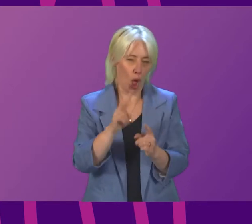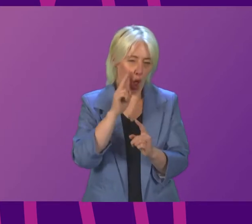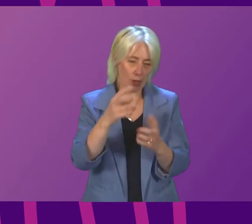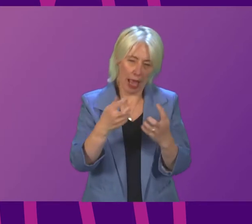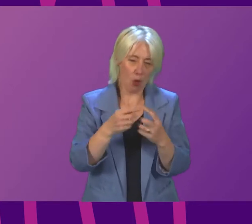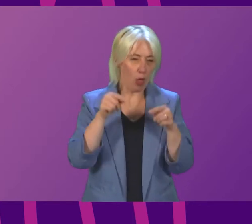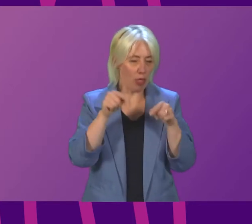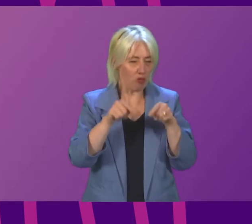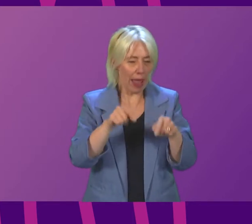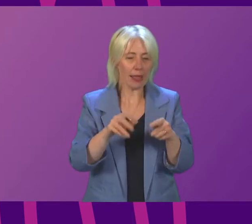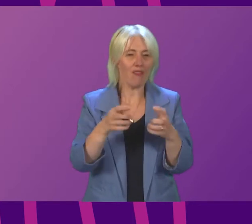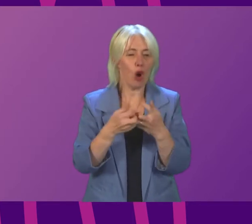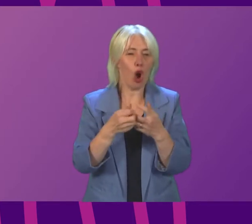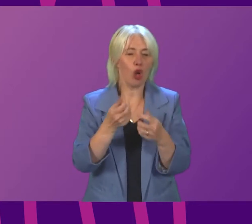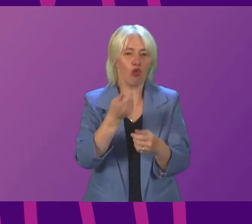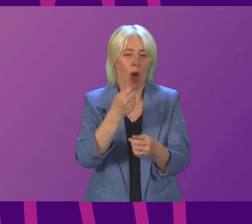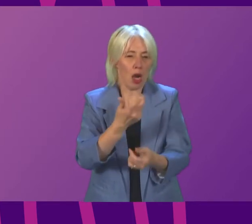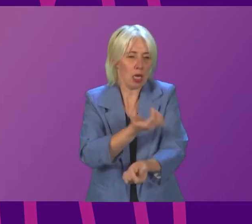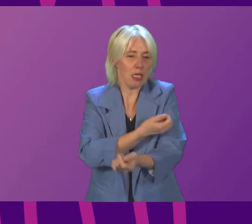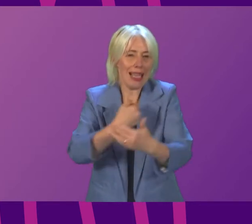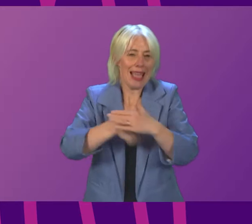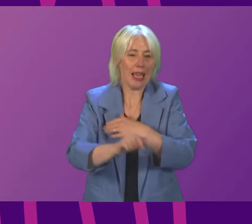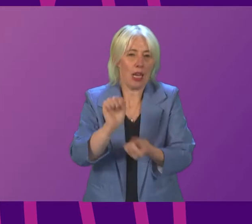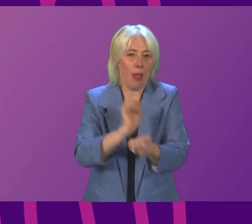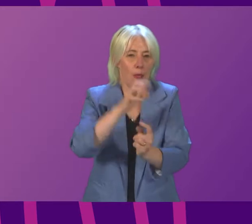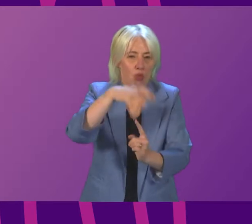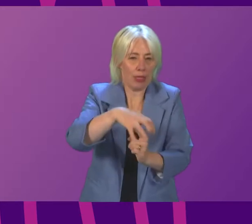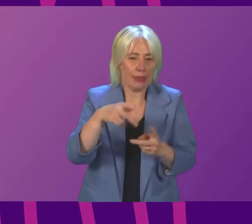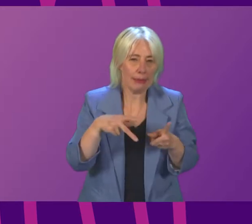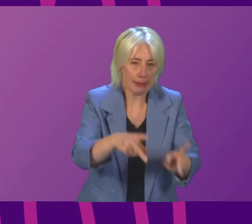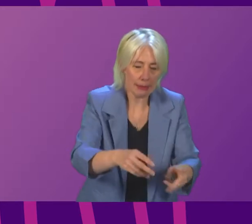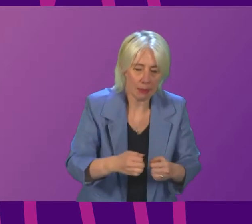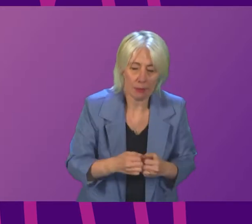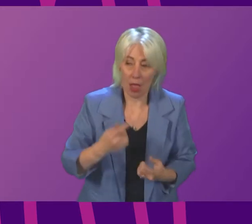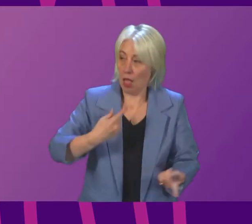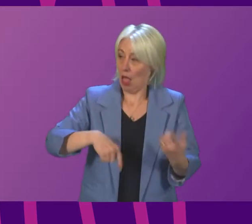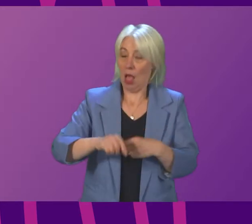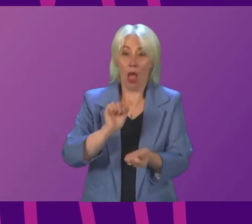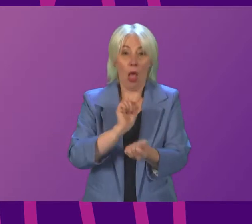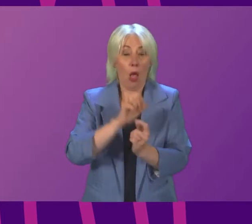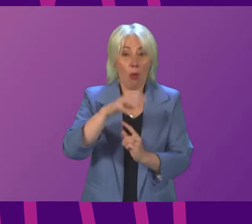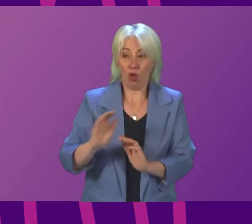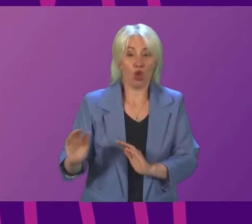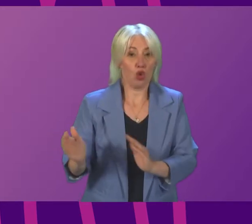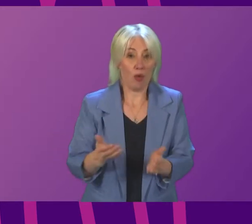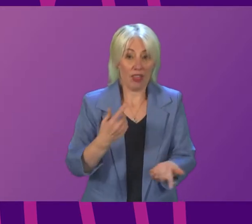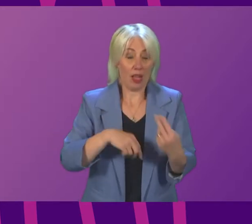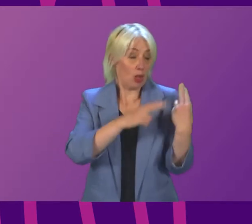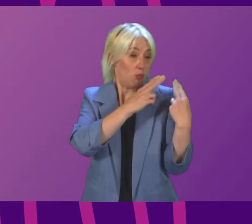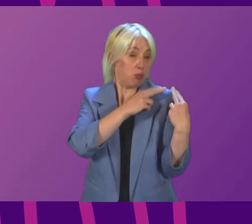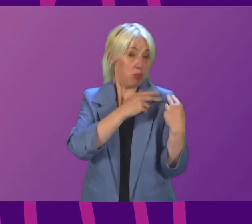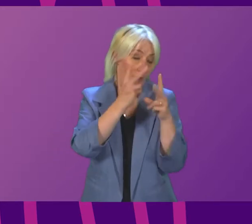entering the prison system. I would also say that, of course, it's the case that it's up to us as a prison service who have a duty of care to these prisoners,